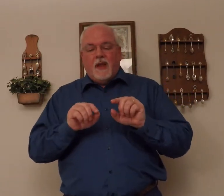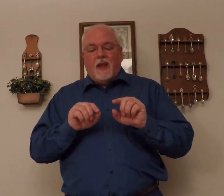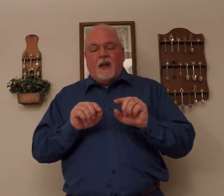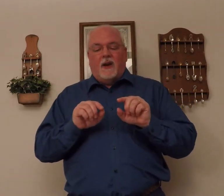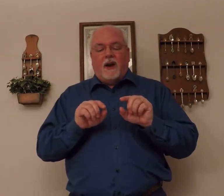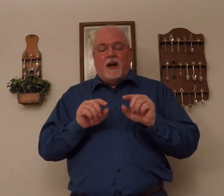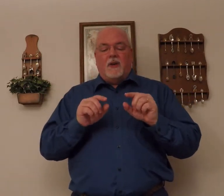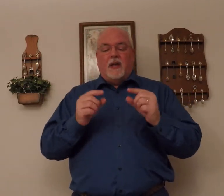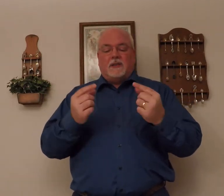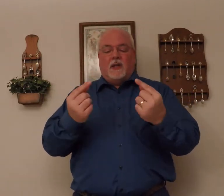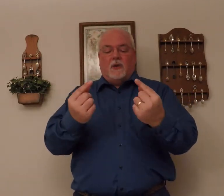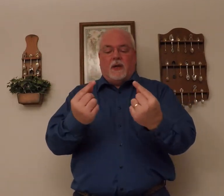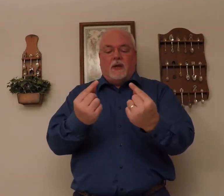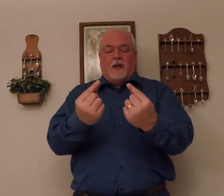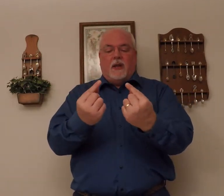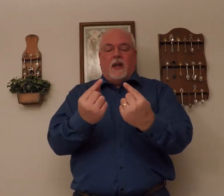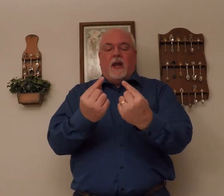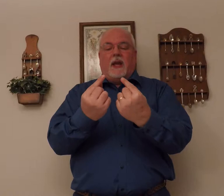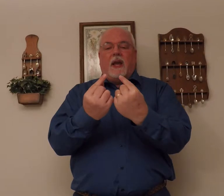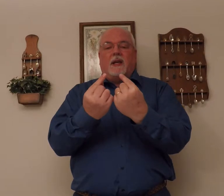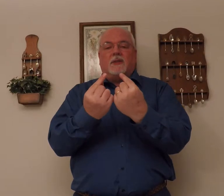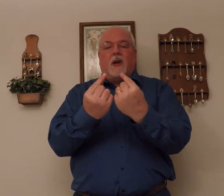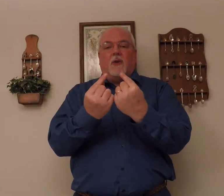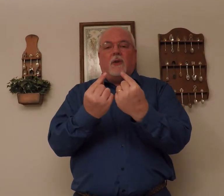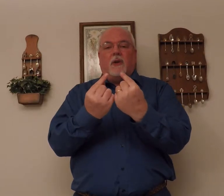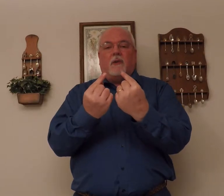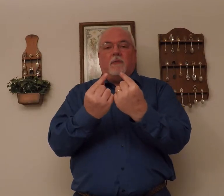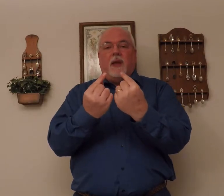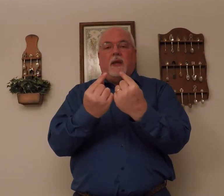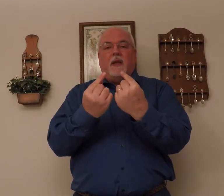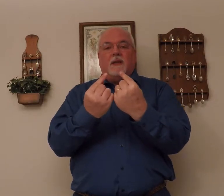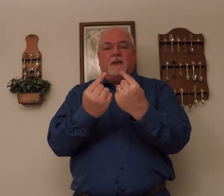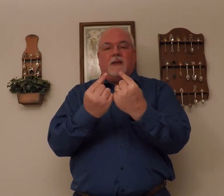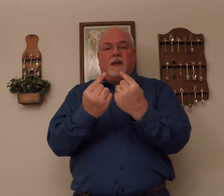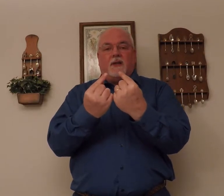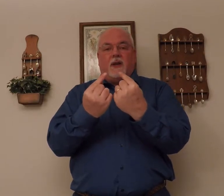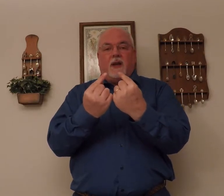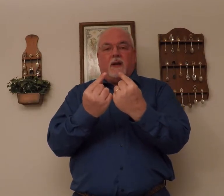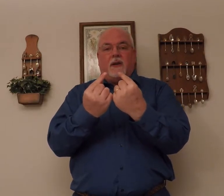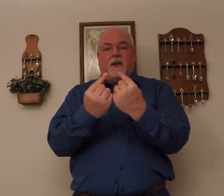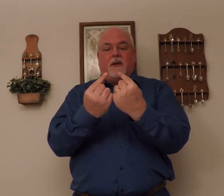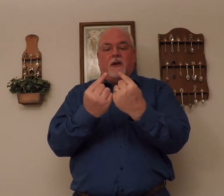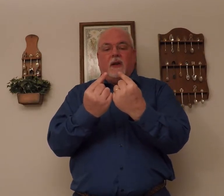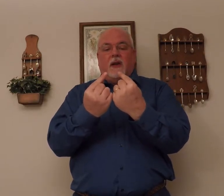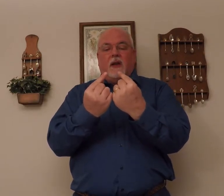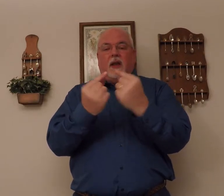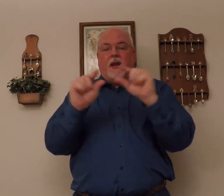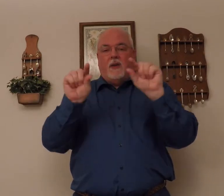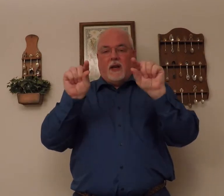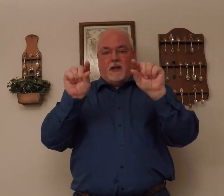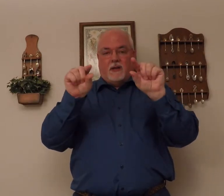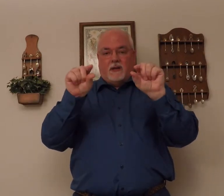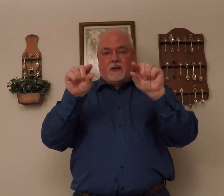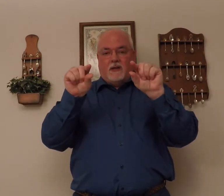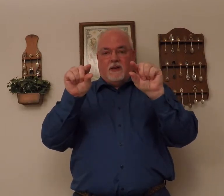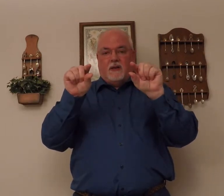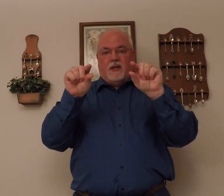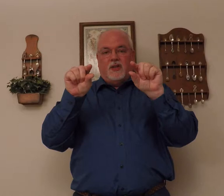All right. I'm going do that slowly. Kind of start with your pinkies touching out here. And you got little. You got little